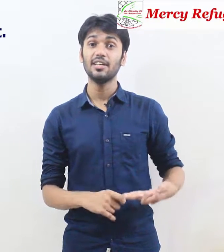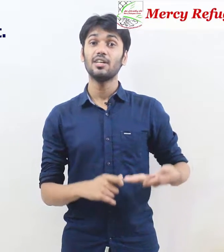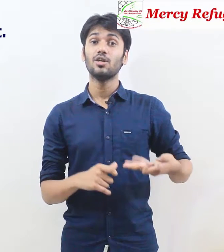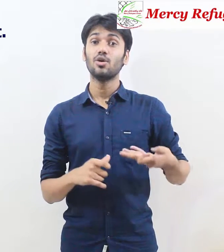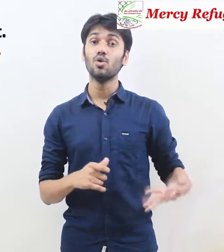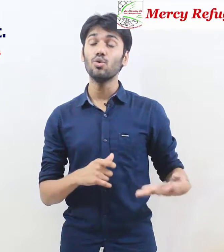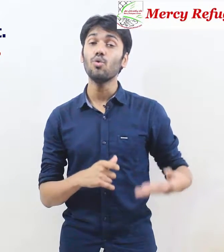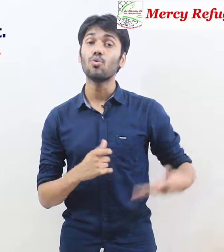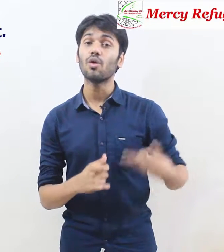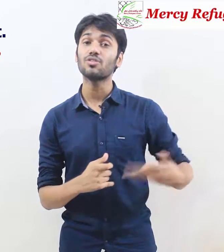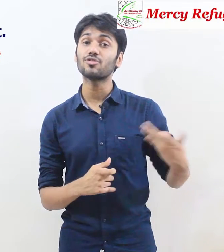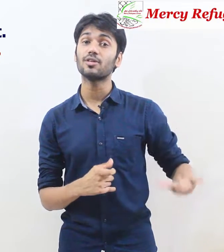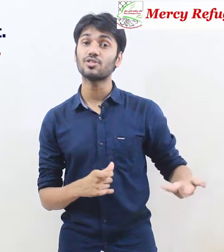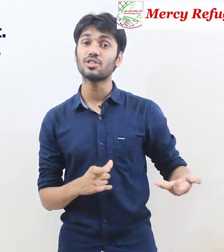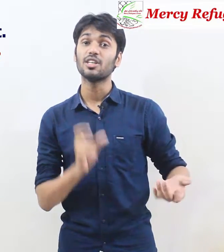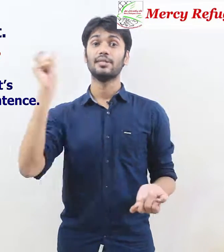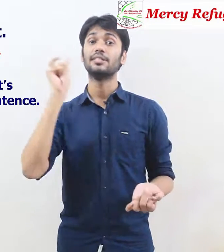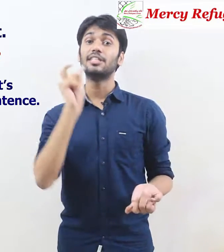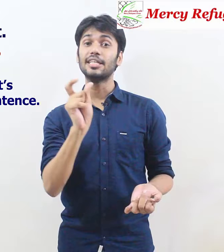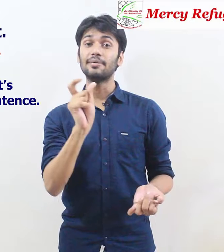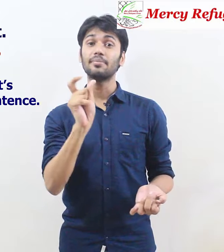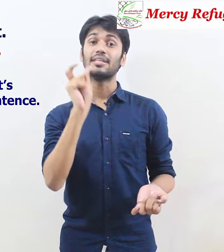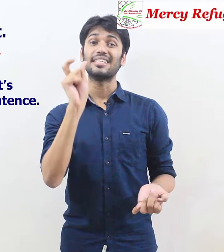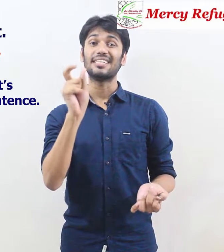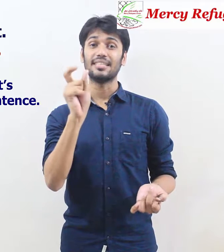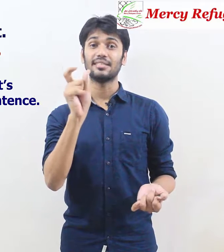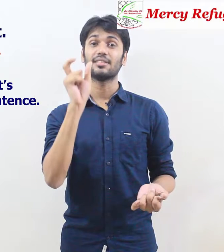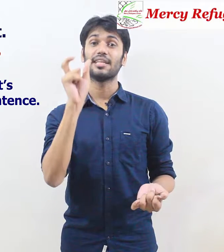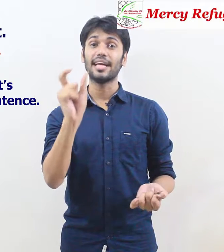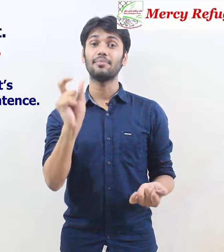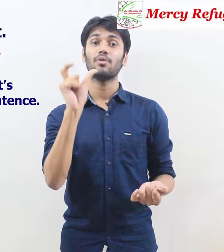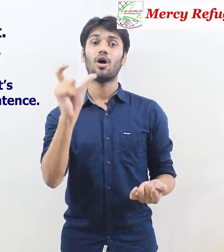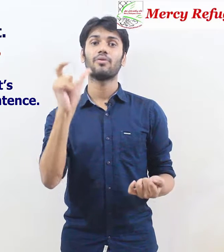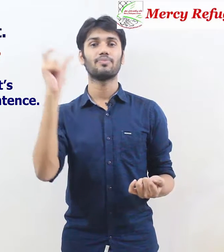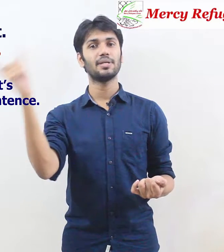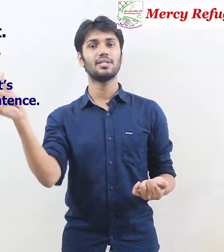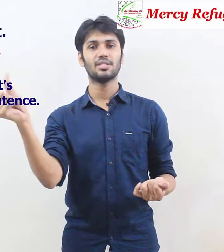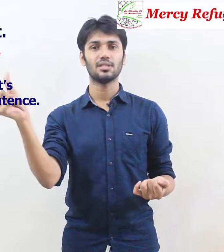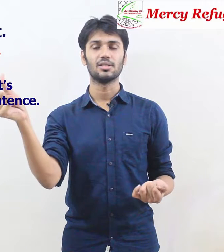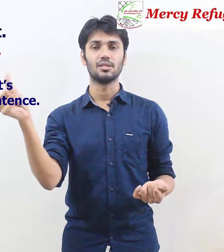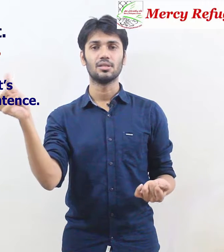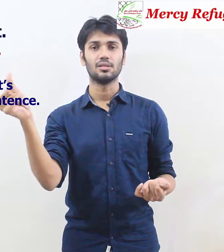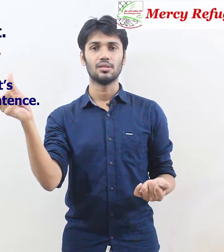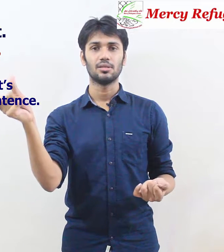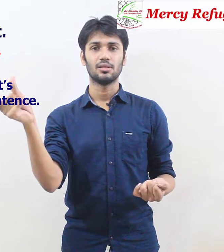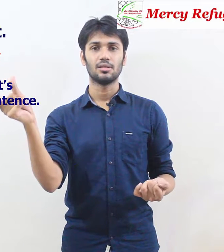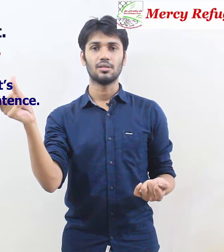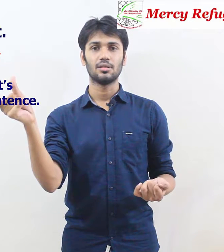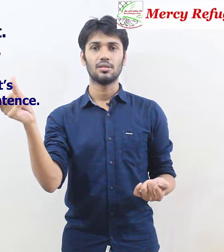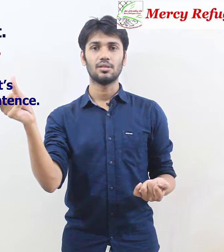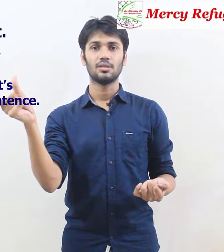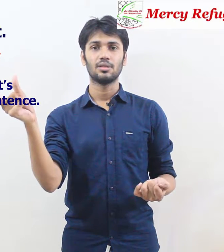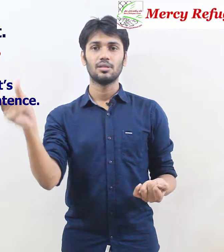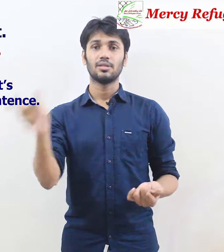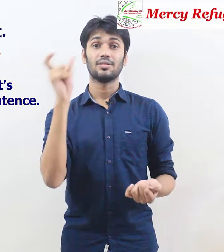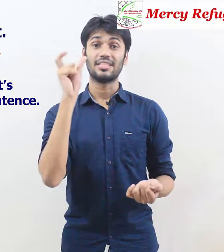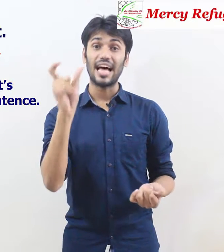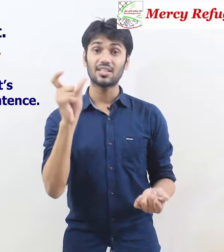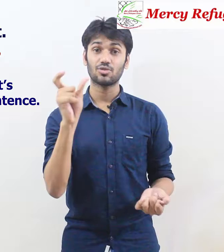who runs fast Jim is the name of a person person that's